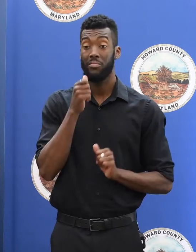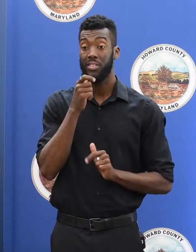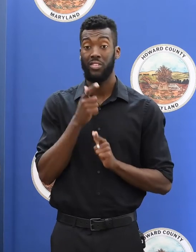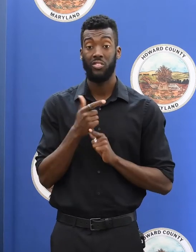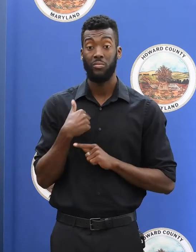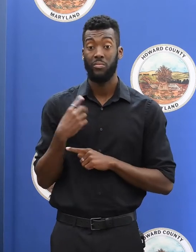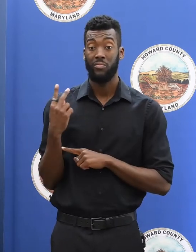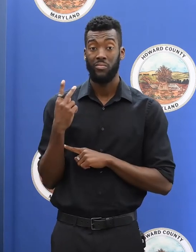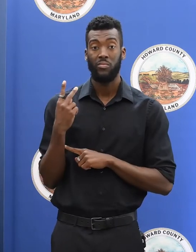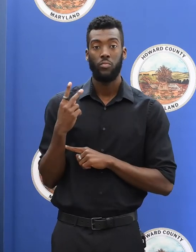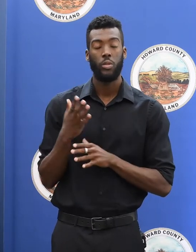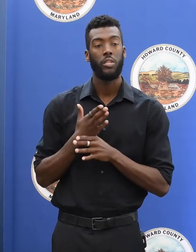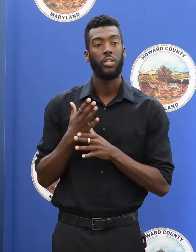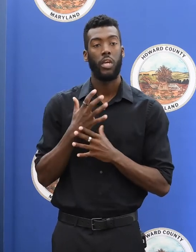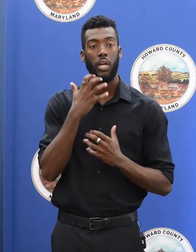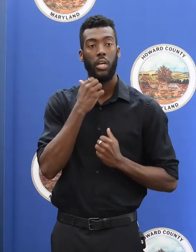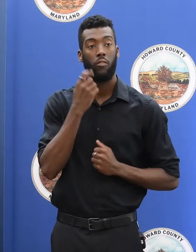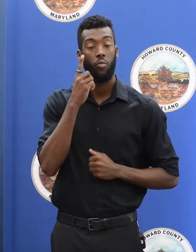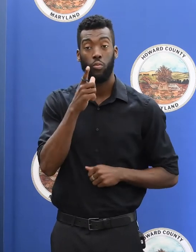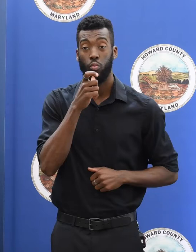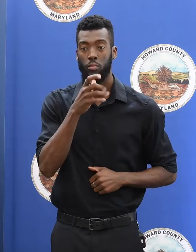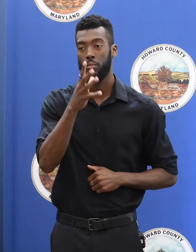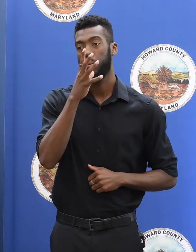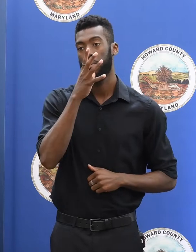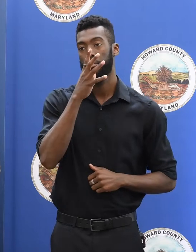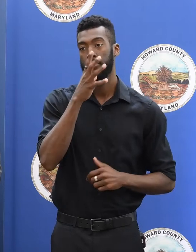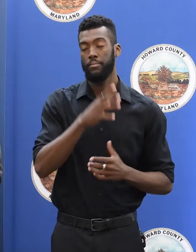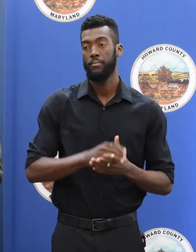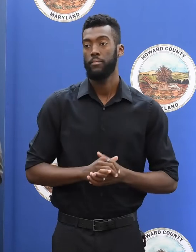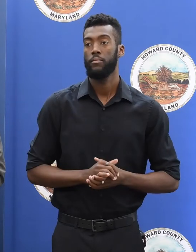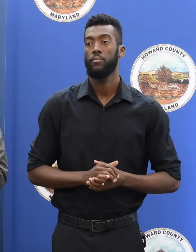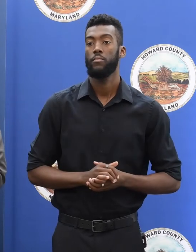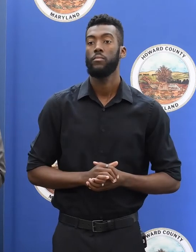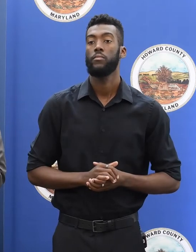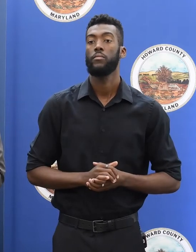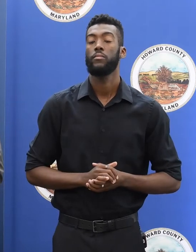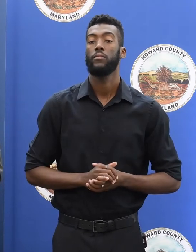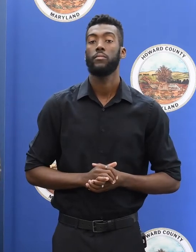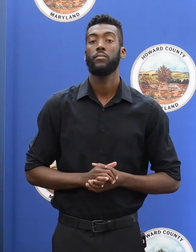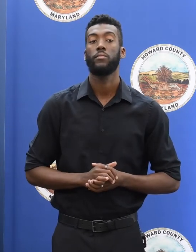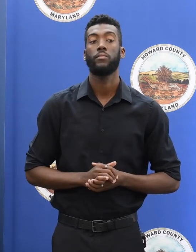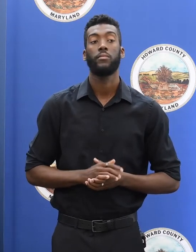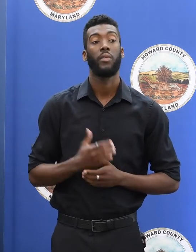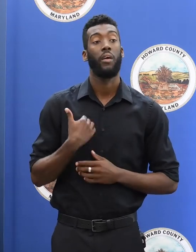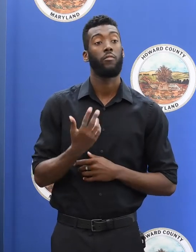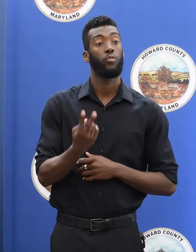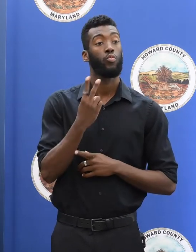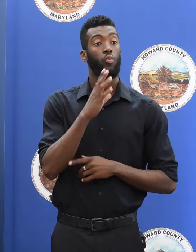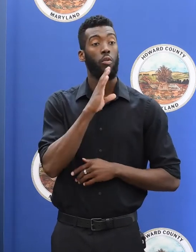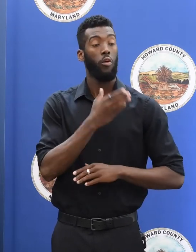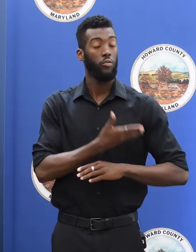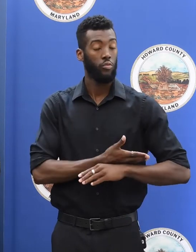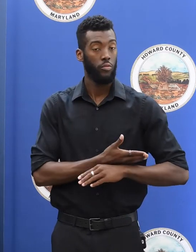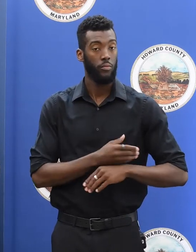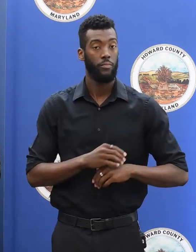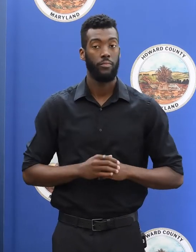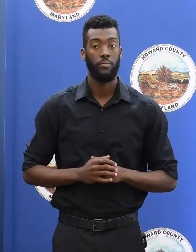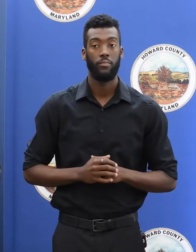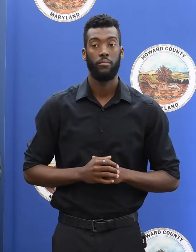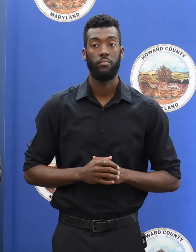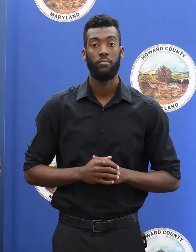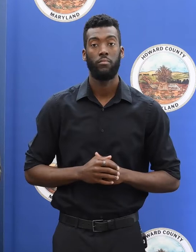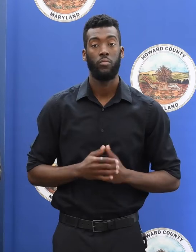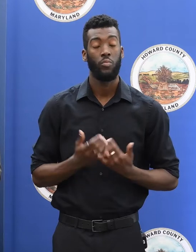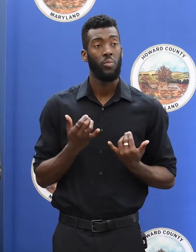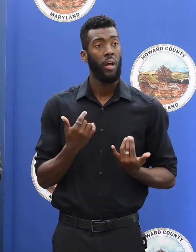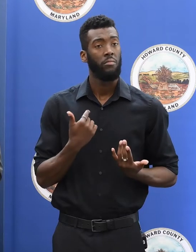I share care for my mom. I have two young daughters. So I'm in that